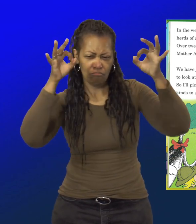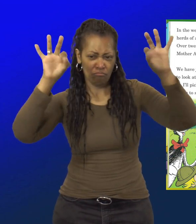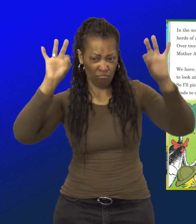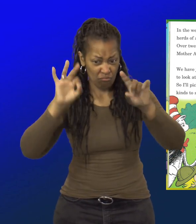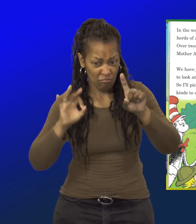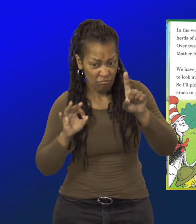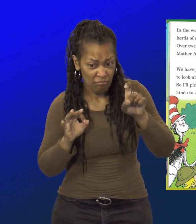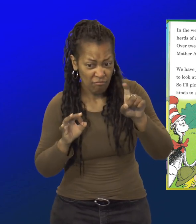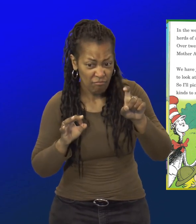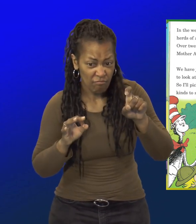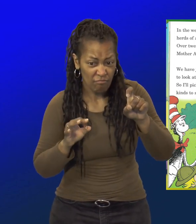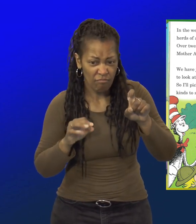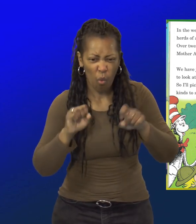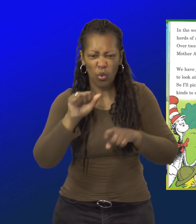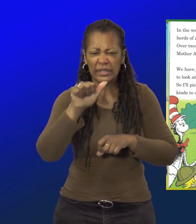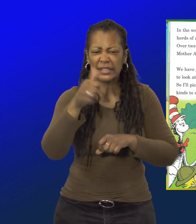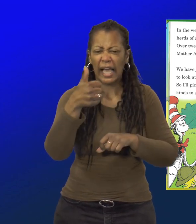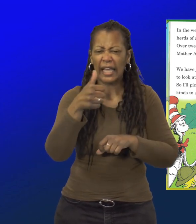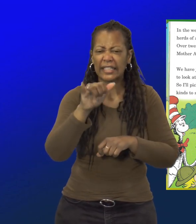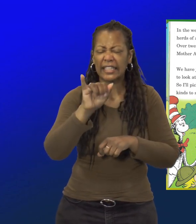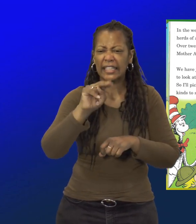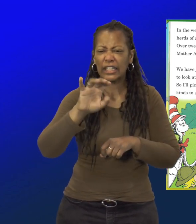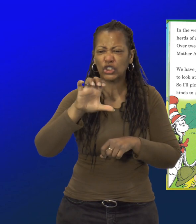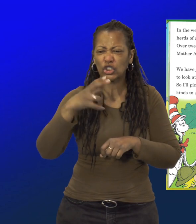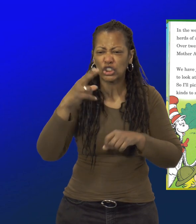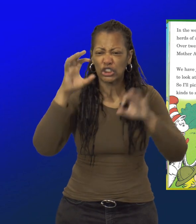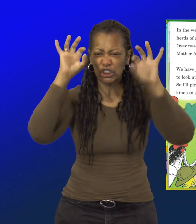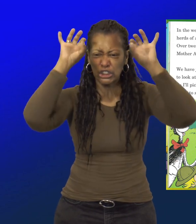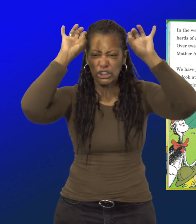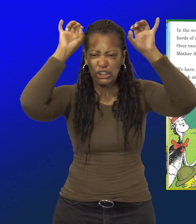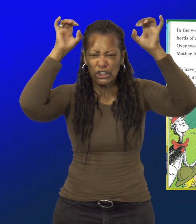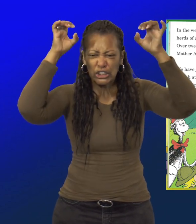antelope, ten inches petite.